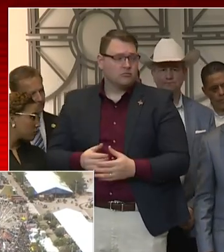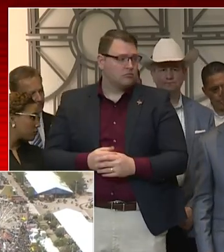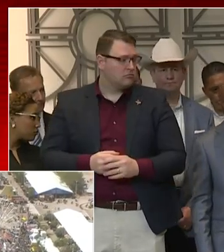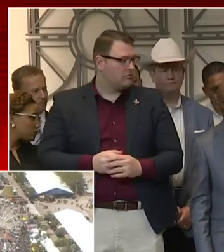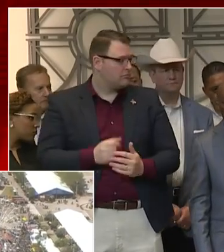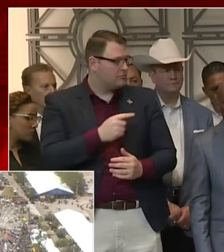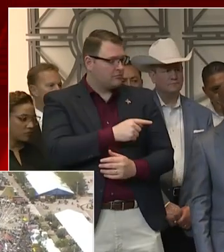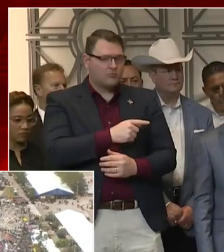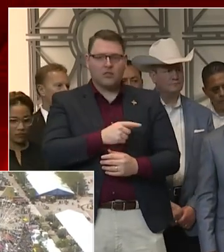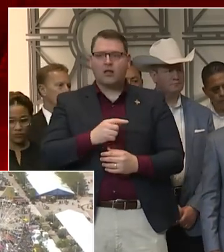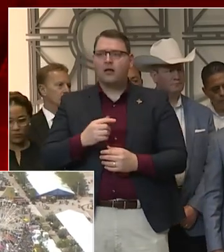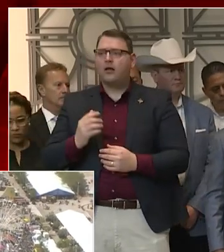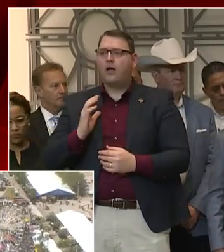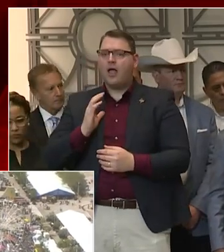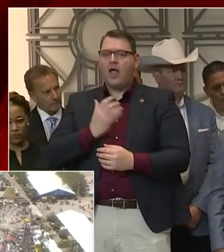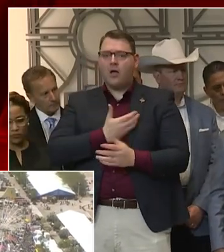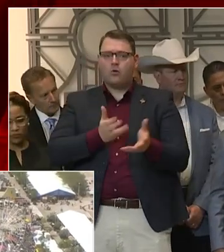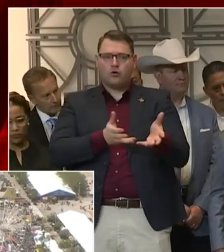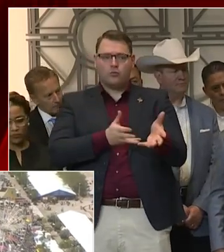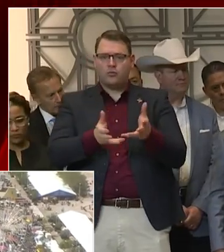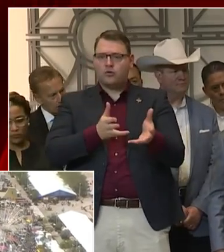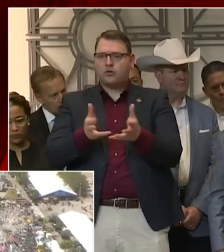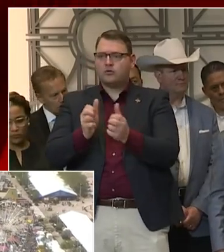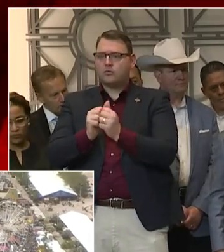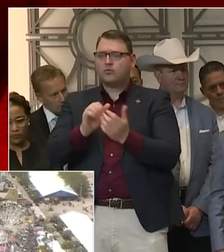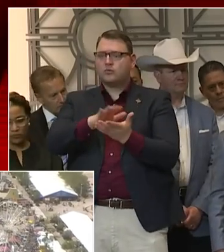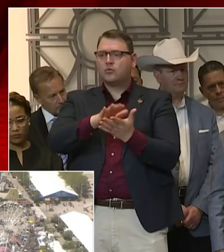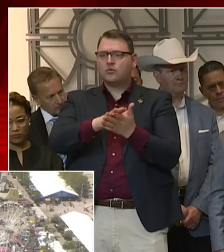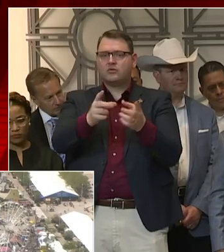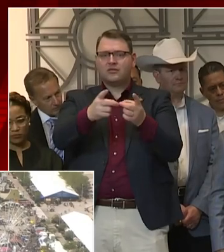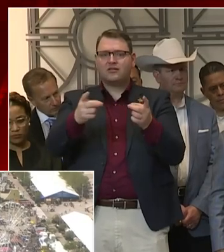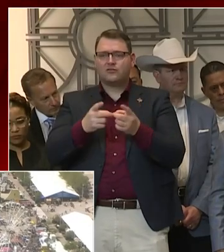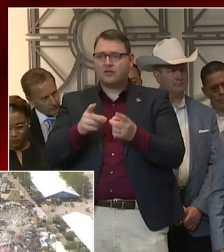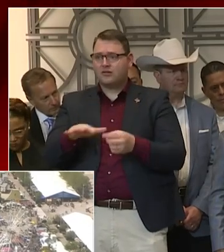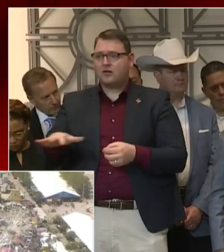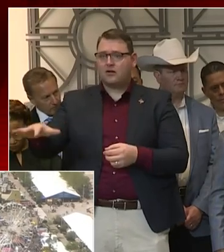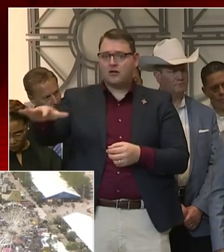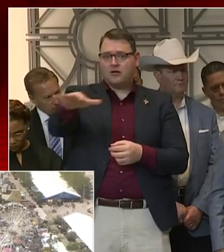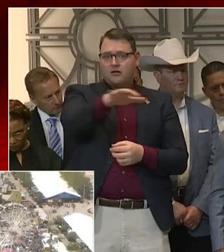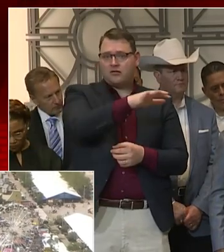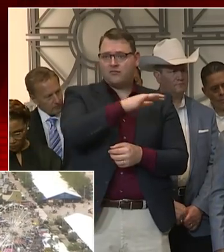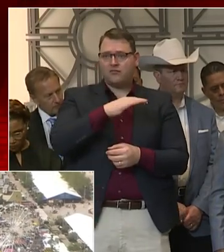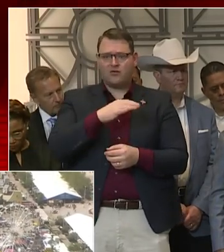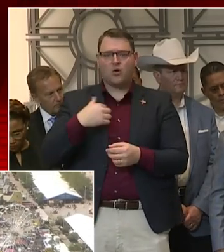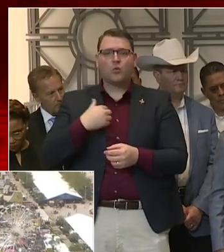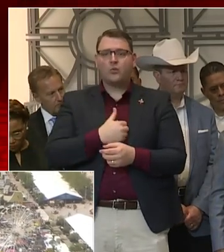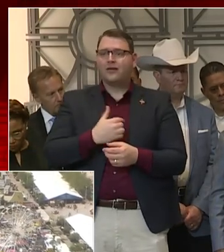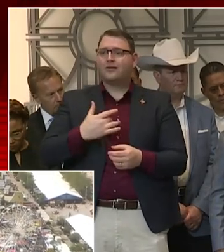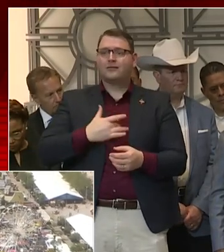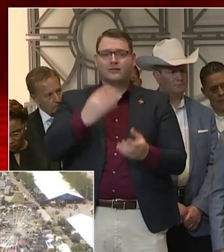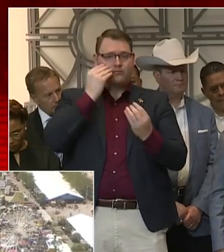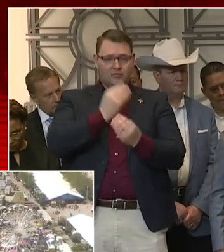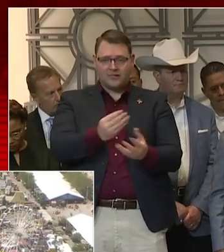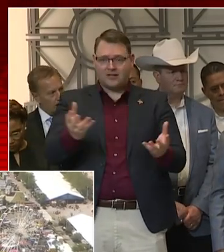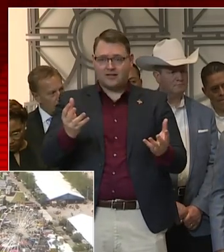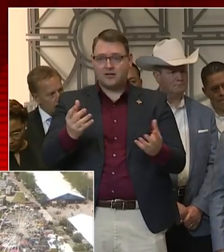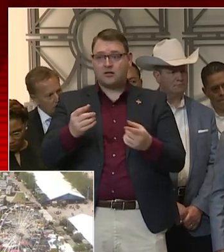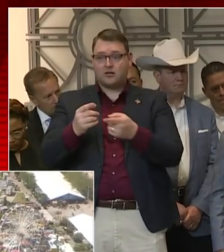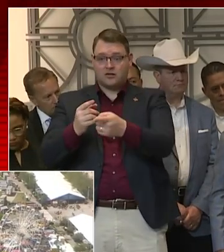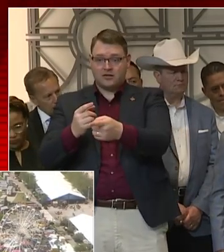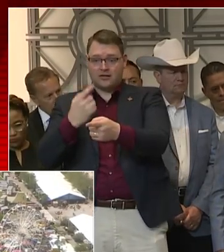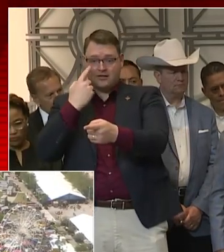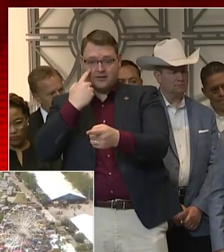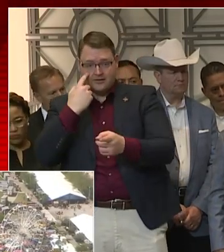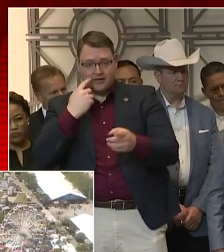the communication has very much been – and we're talking to all of them – if you see a child who is sick, make sure that they're not there.